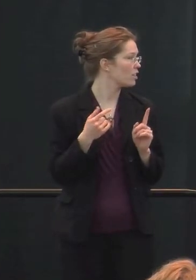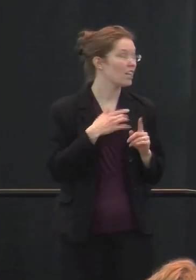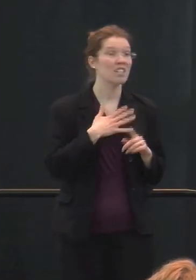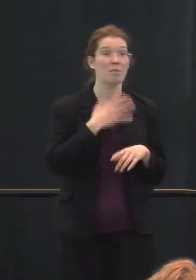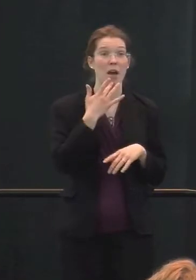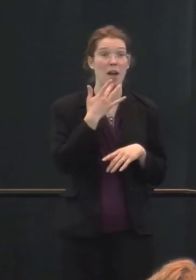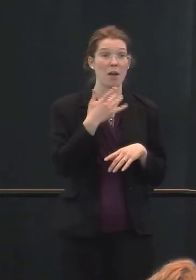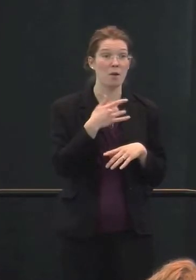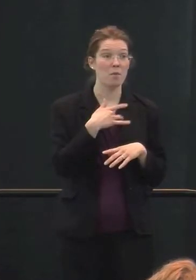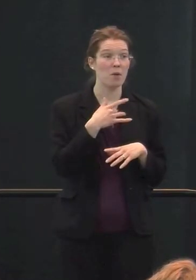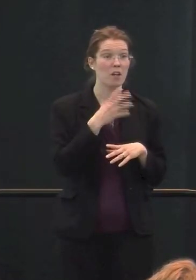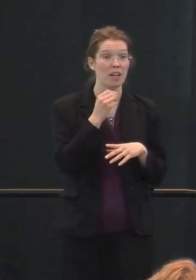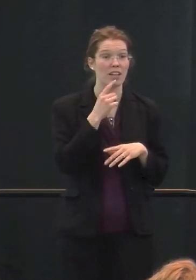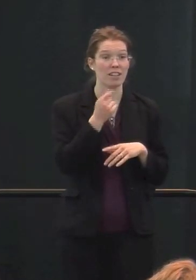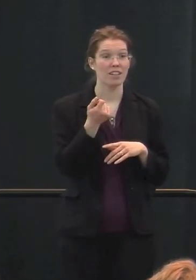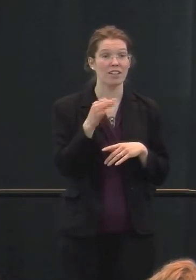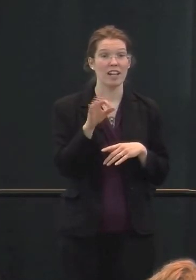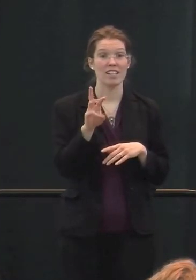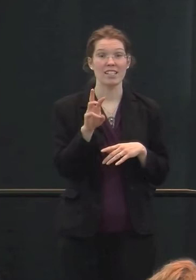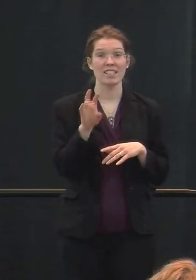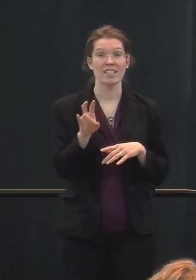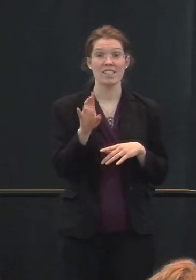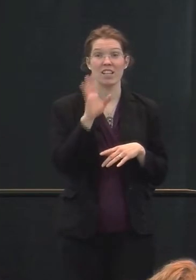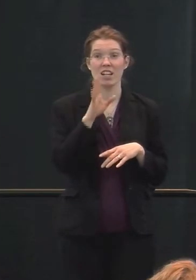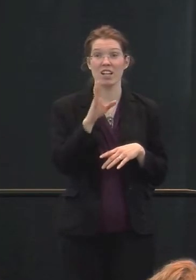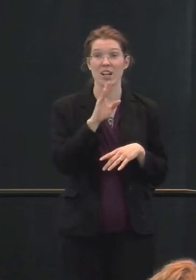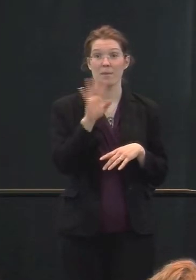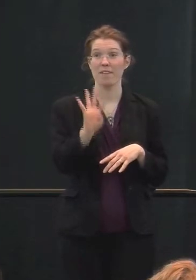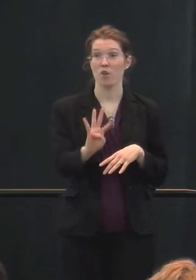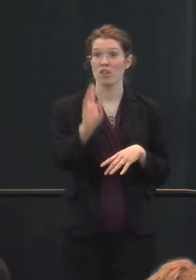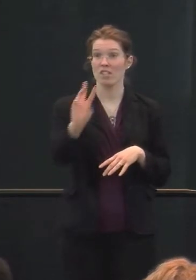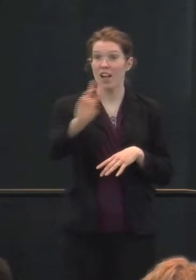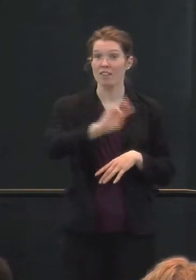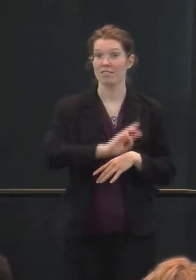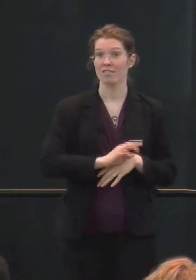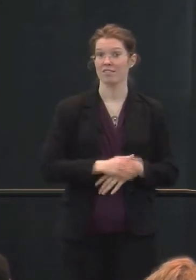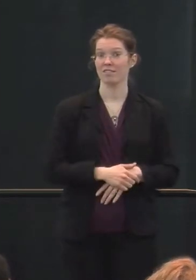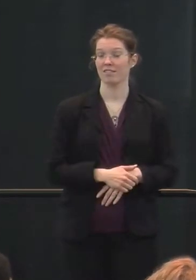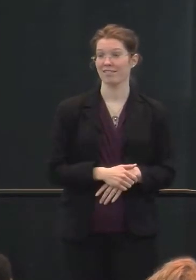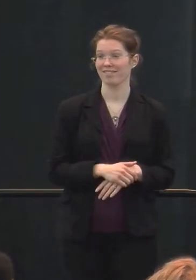birthday in March 3, 1967, I'm be 46. Yeah.